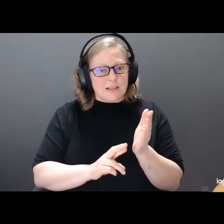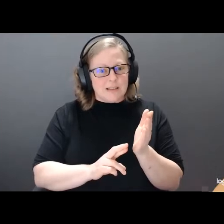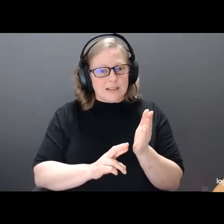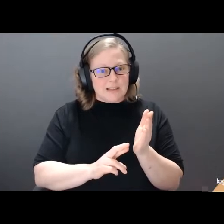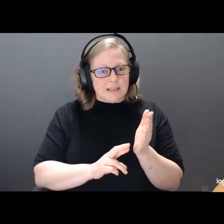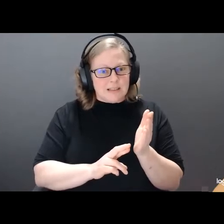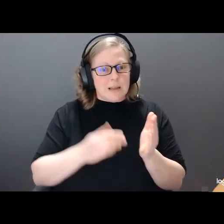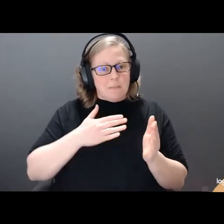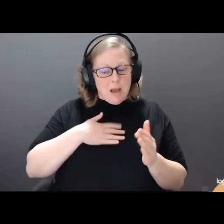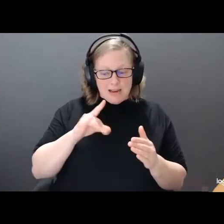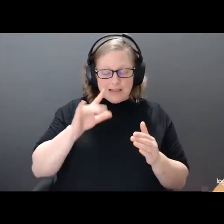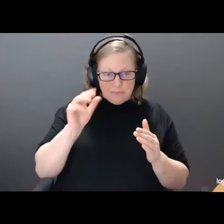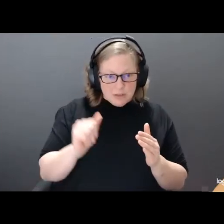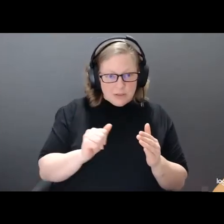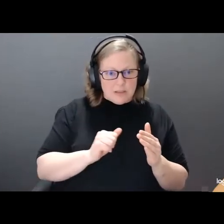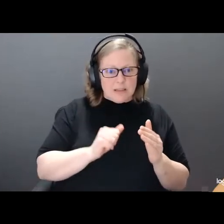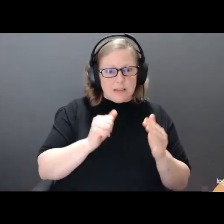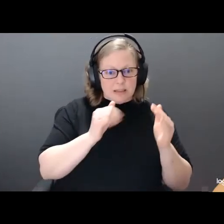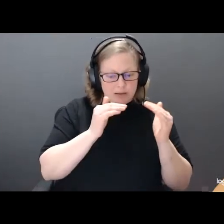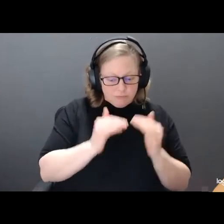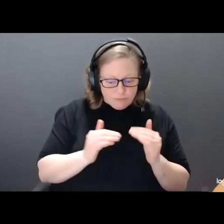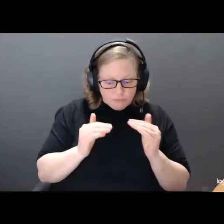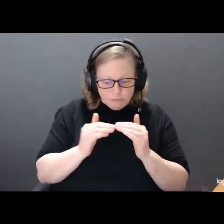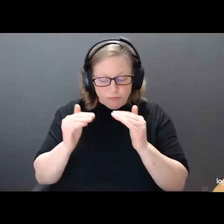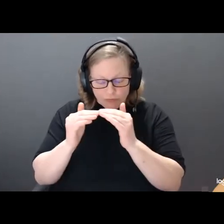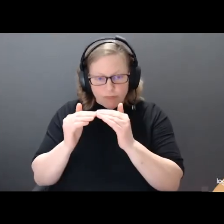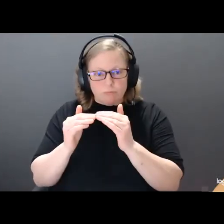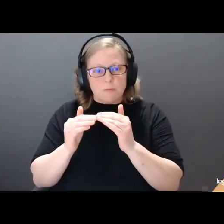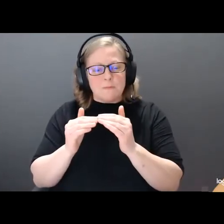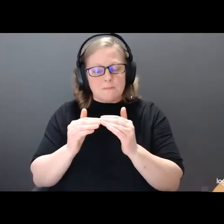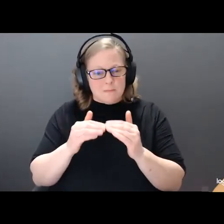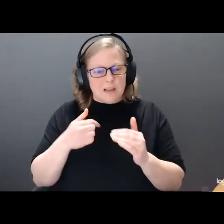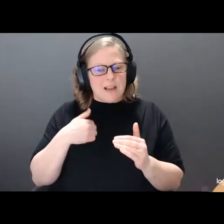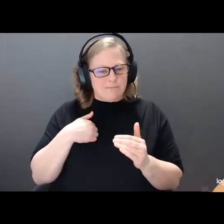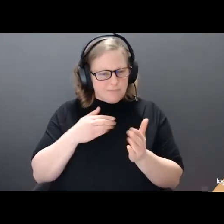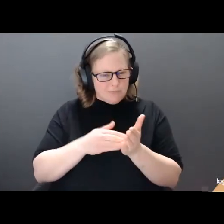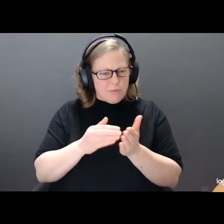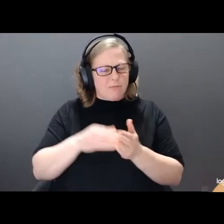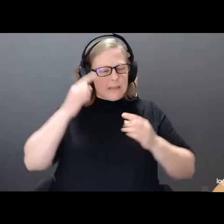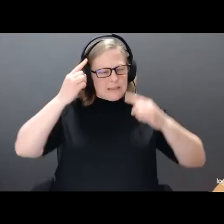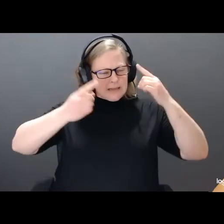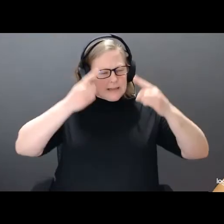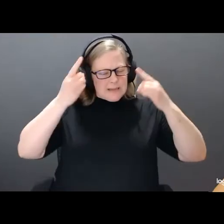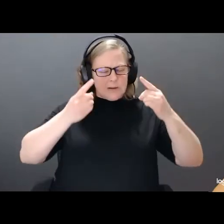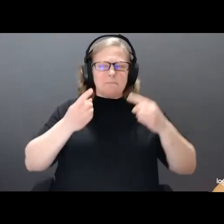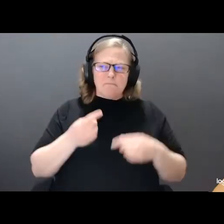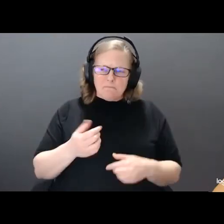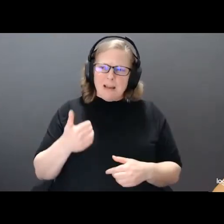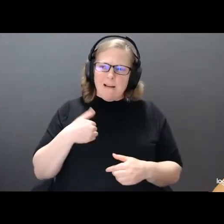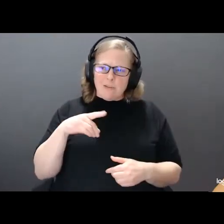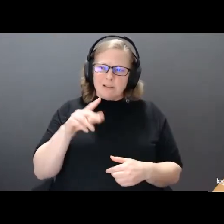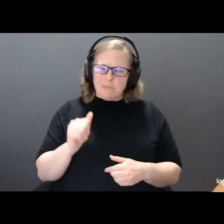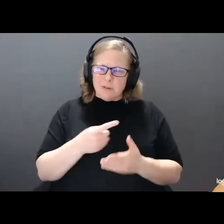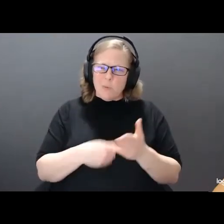own disability, I've always considered what does it mean to have a disability? What